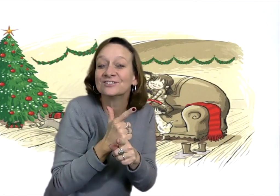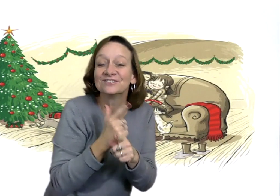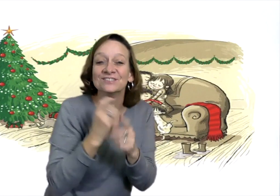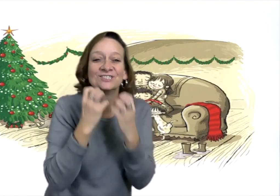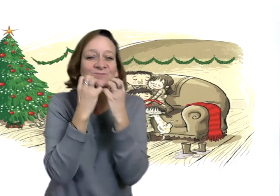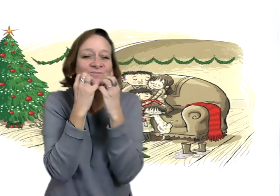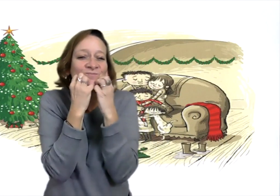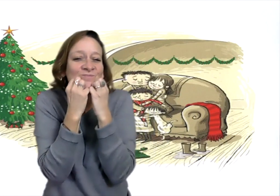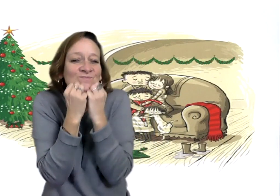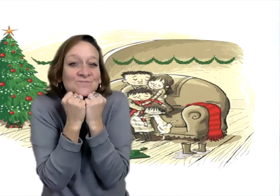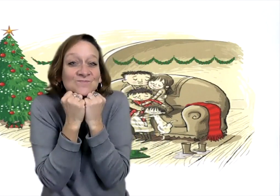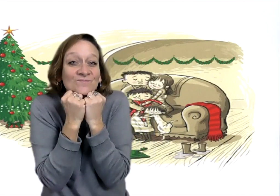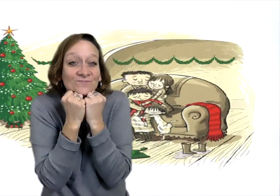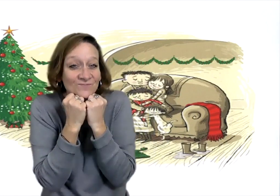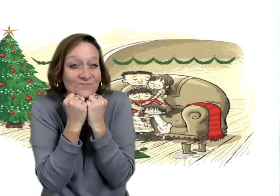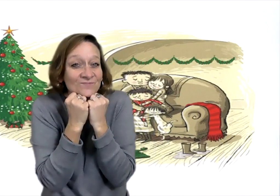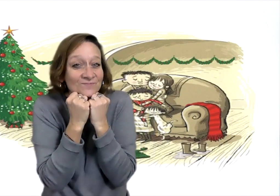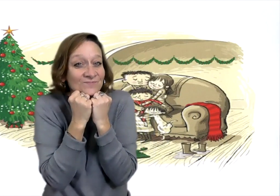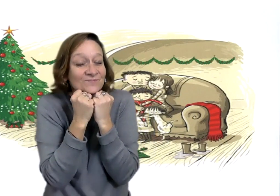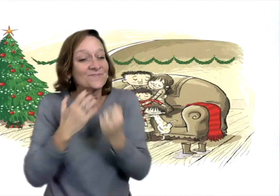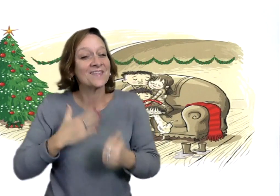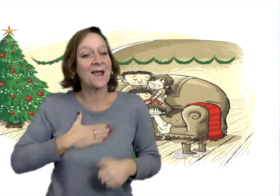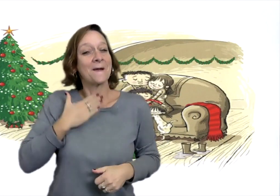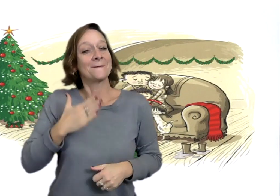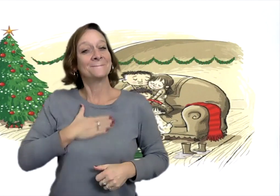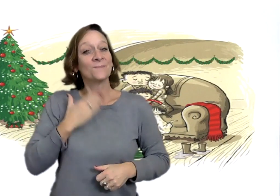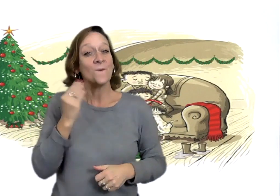his sister, all holding each other near.